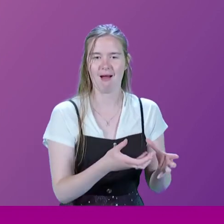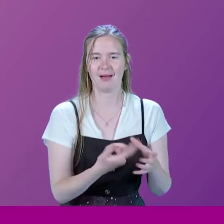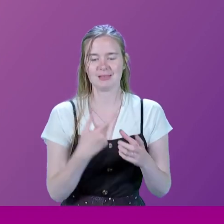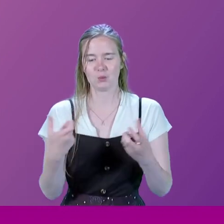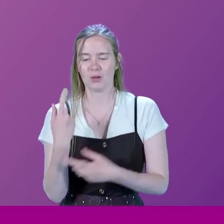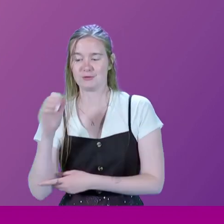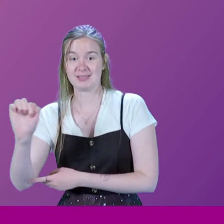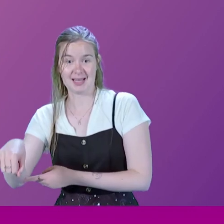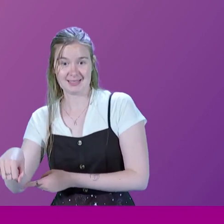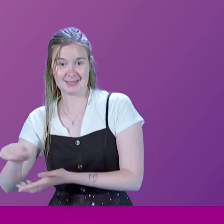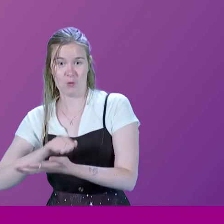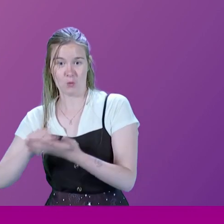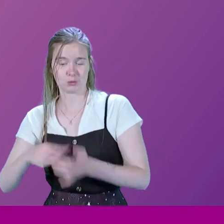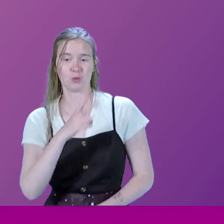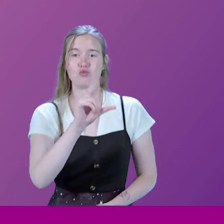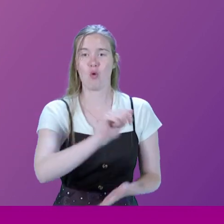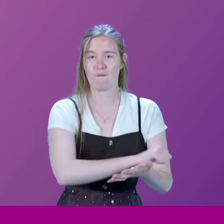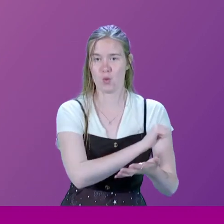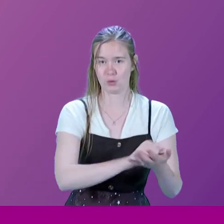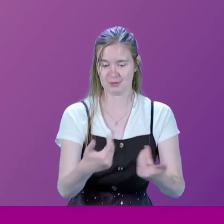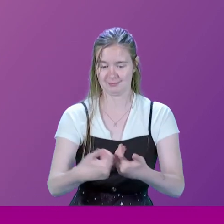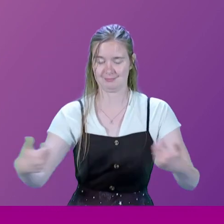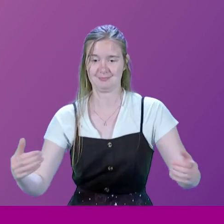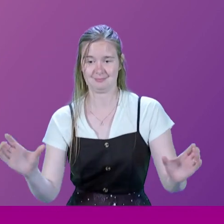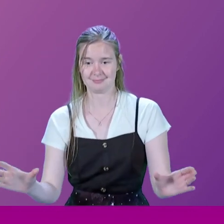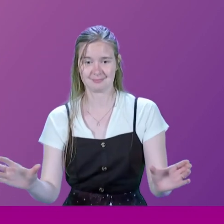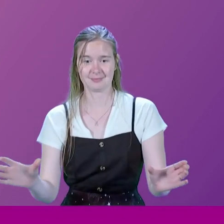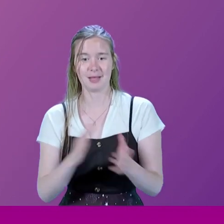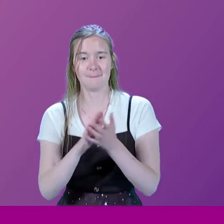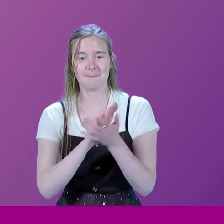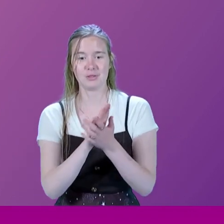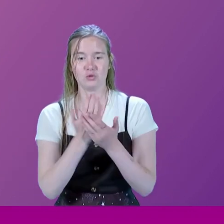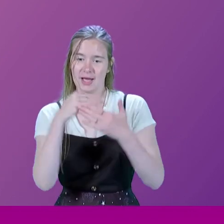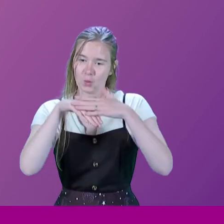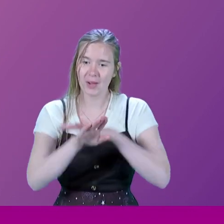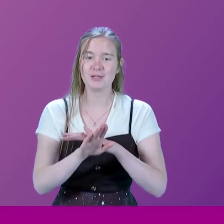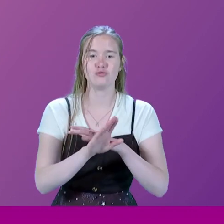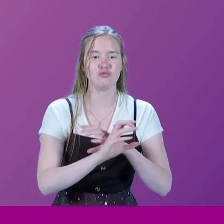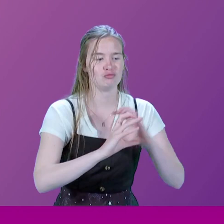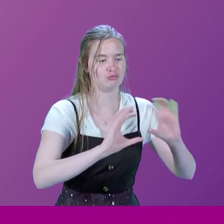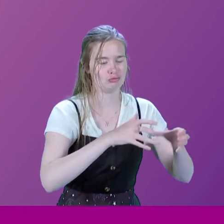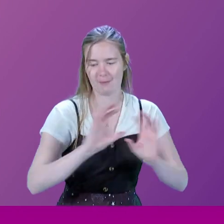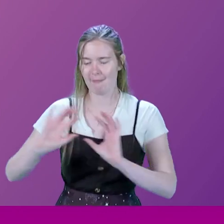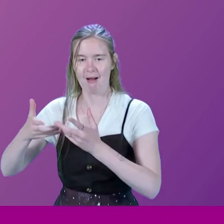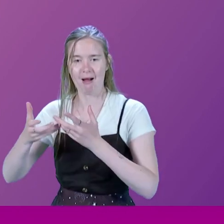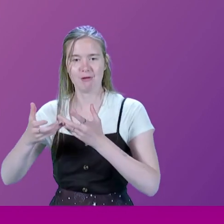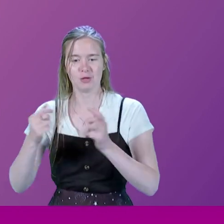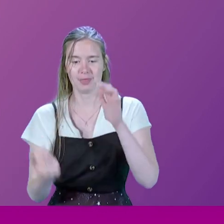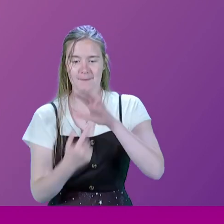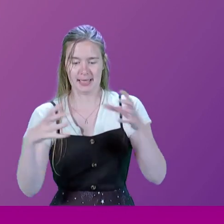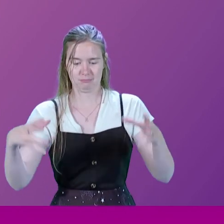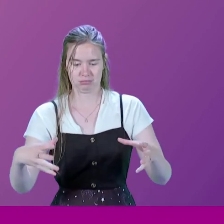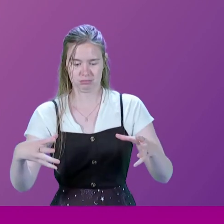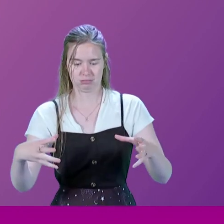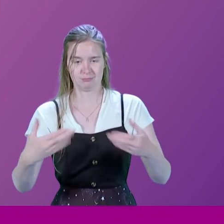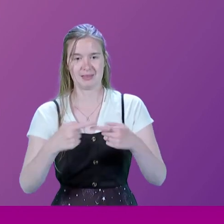yes. And the other is for those voting no. And so you can enter these chambers to either side of the main chamber through